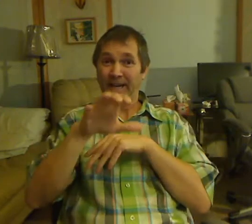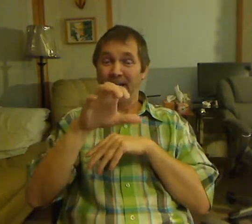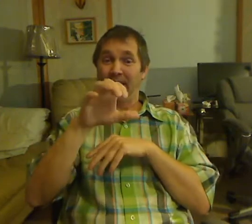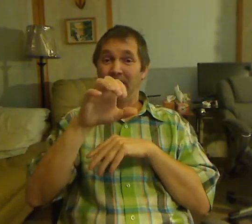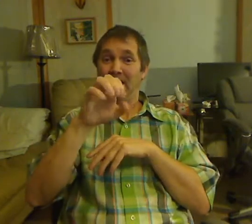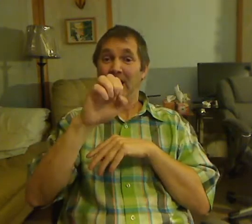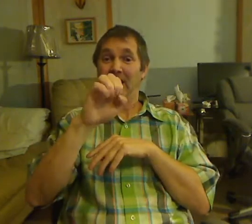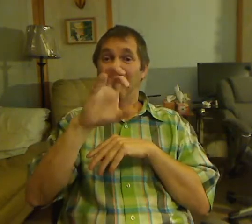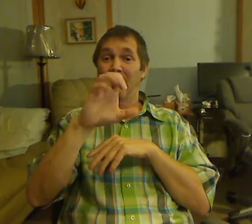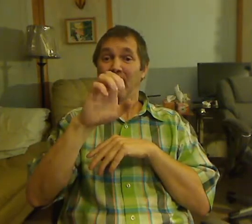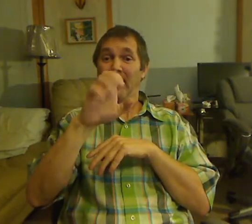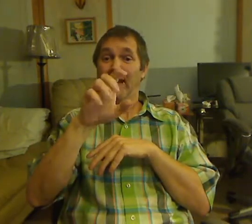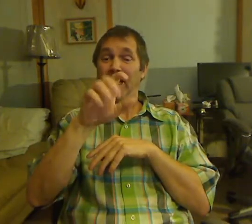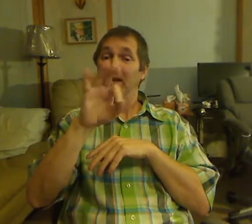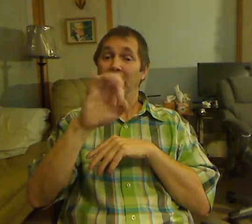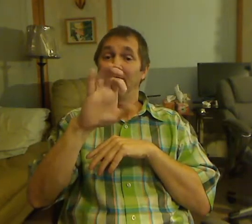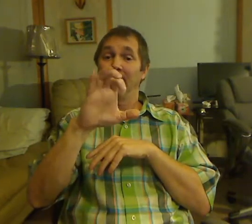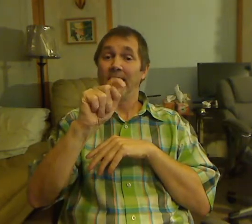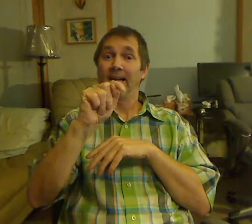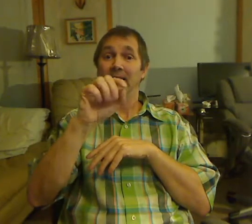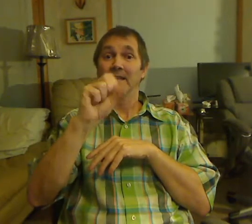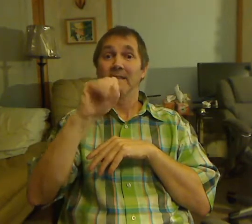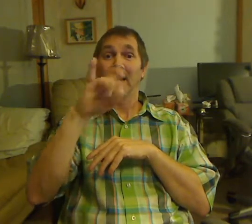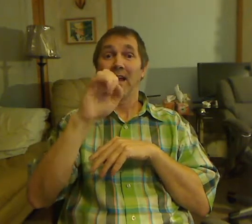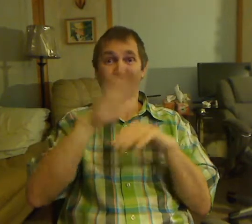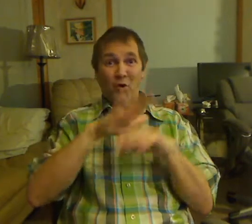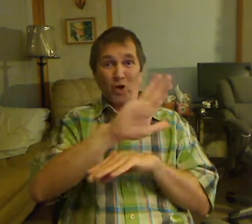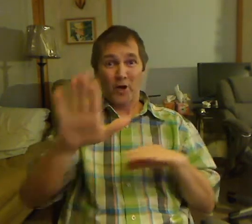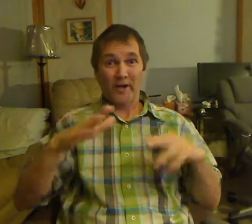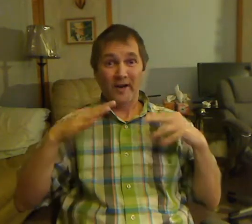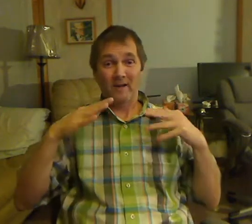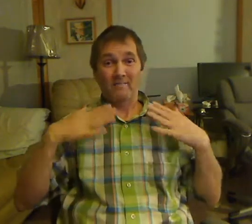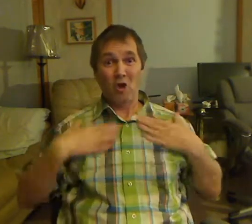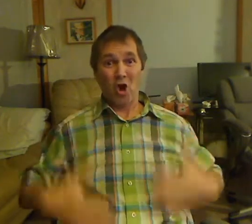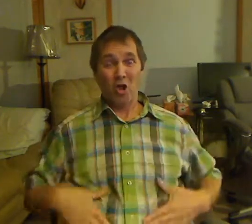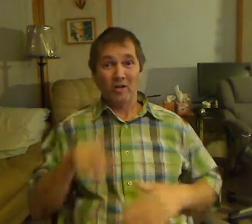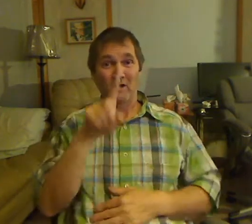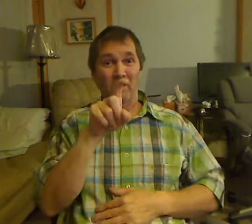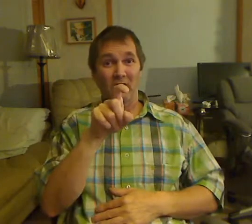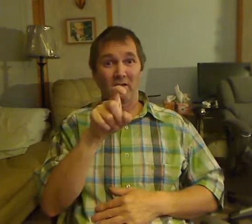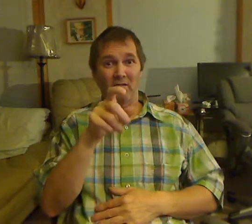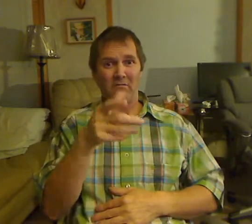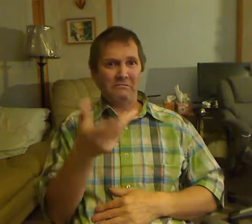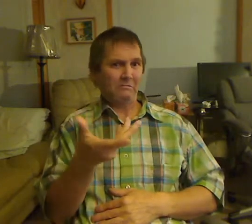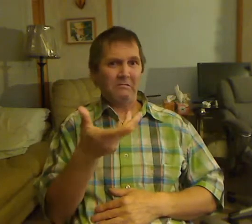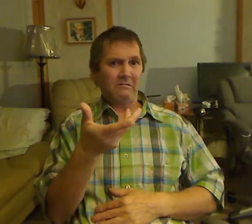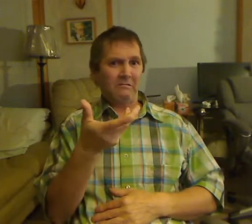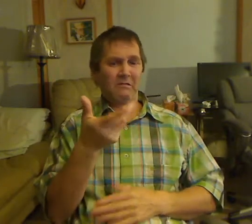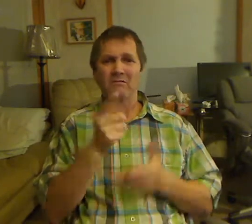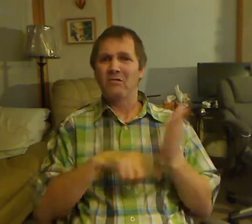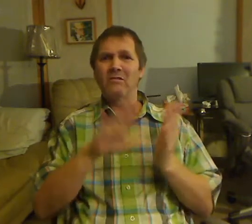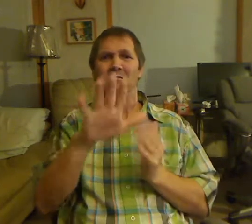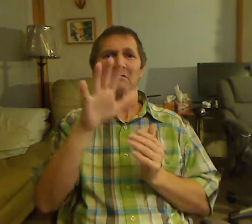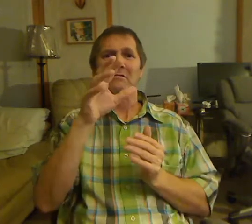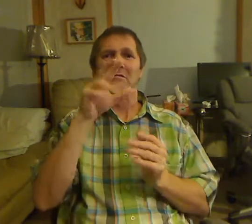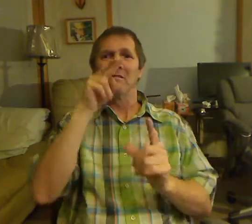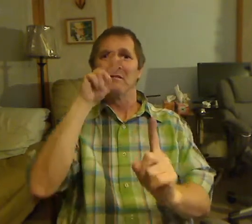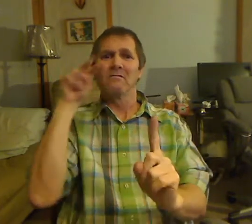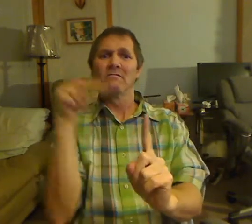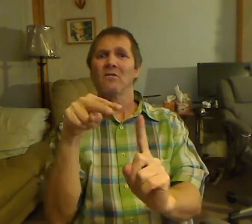Come in. Good morning, boys. I see you. Welcome back. Yes, my guest for the evening was Mr. Sparky Bouncer himself, Kevin.